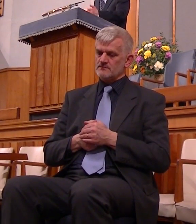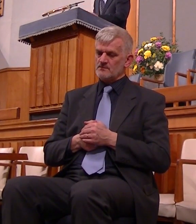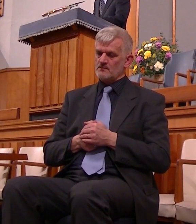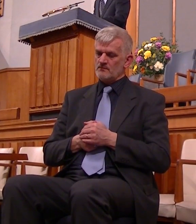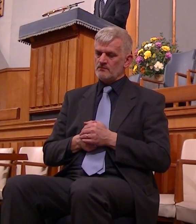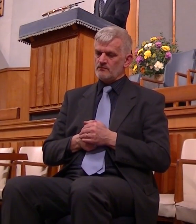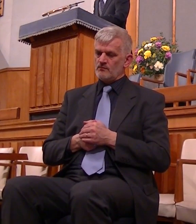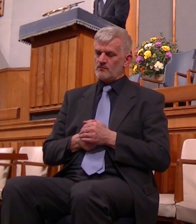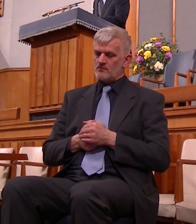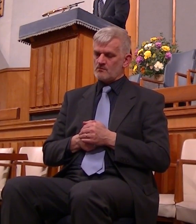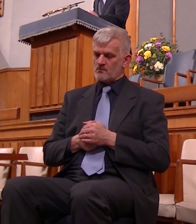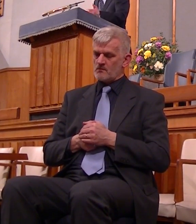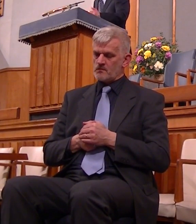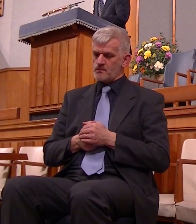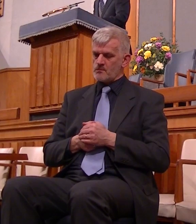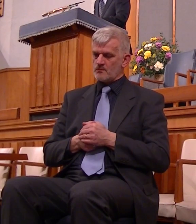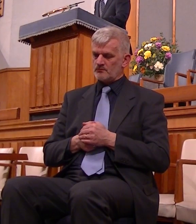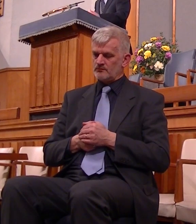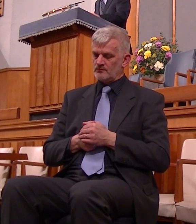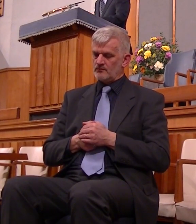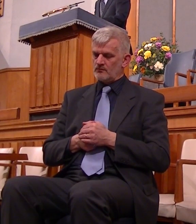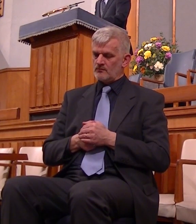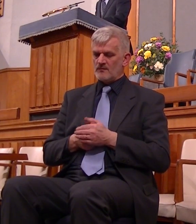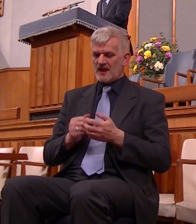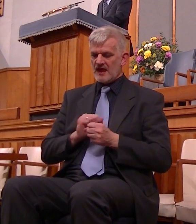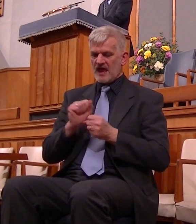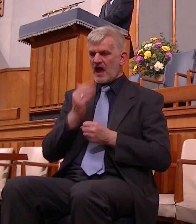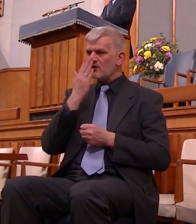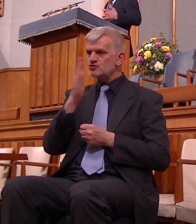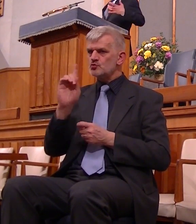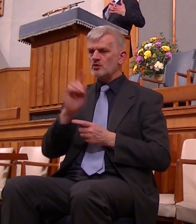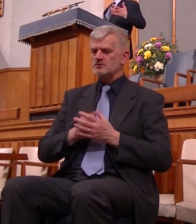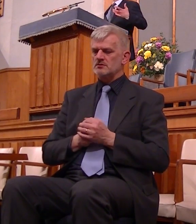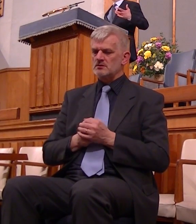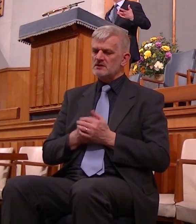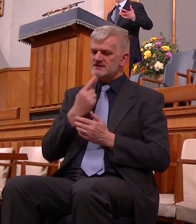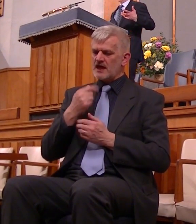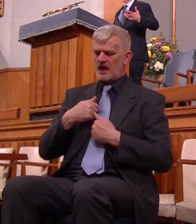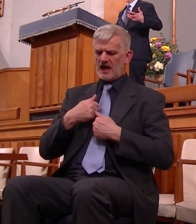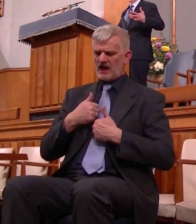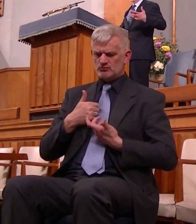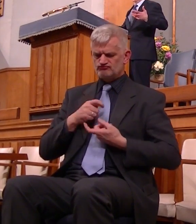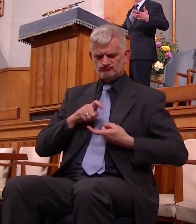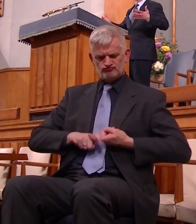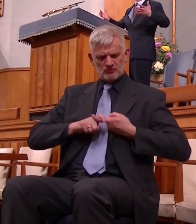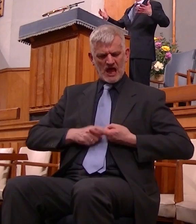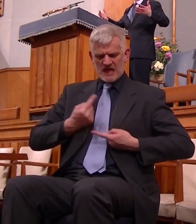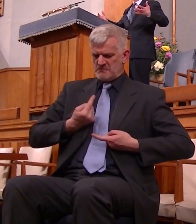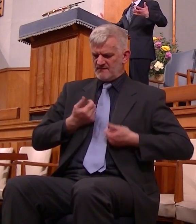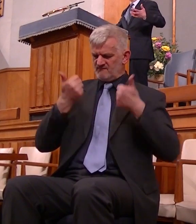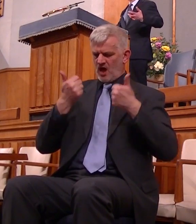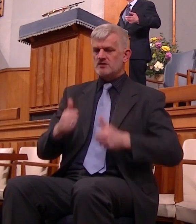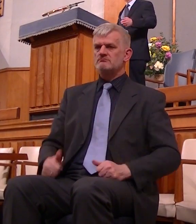necessarily say it articulate it but this is how we think I am self sufficient I